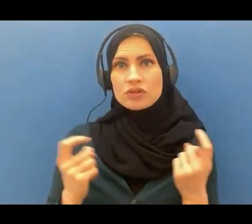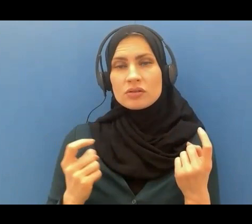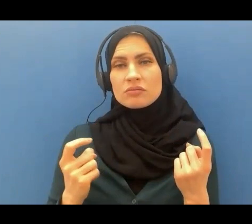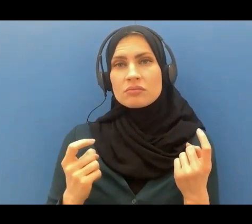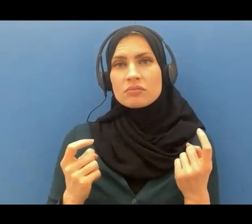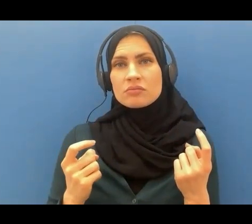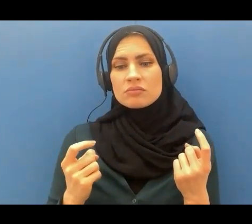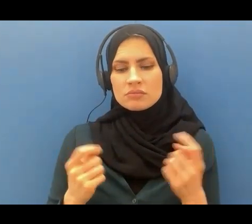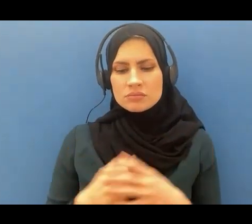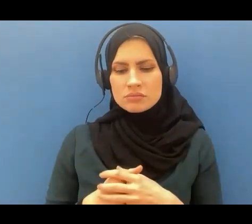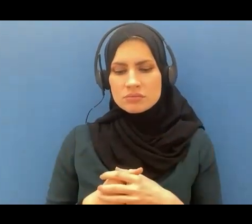we can move on